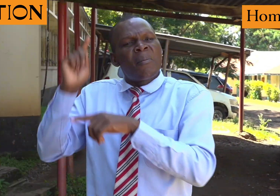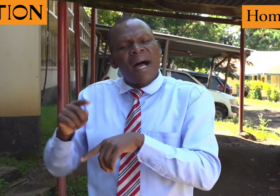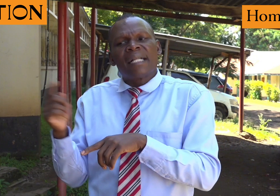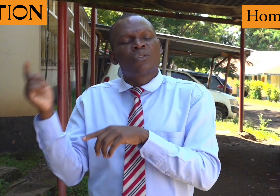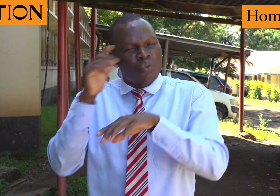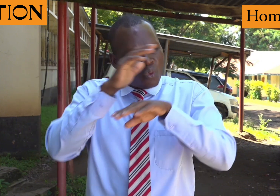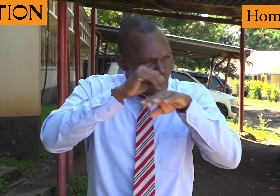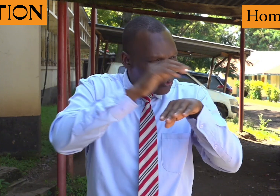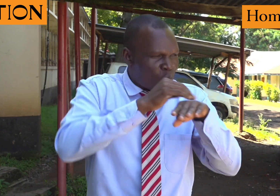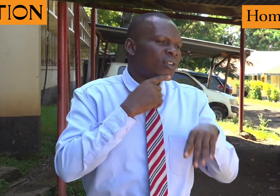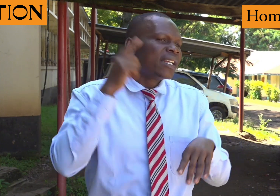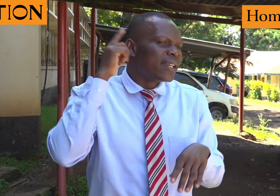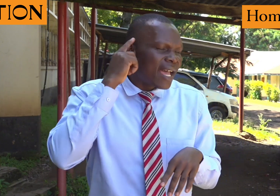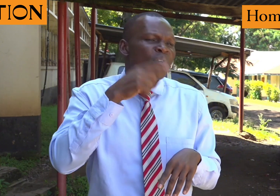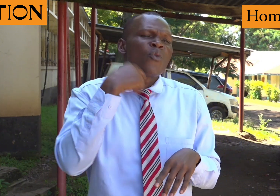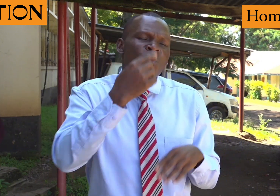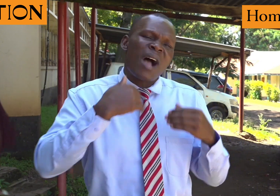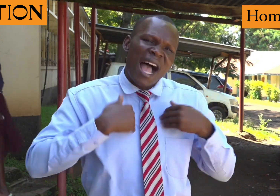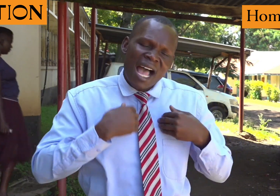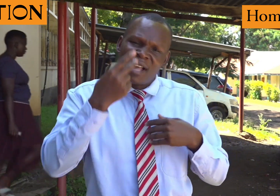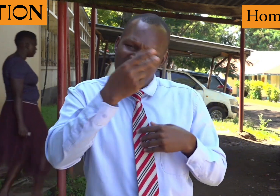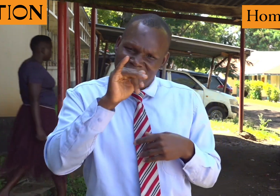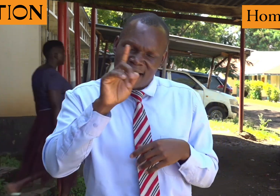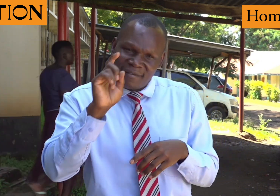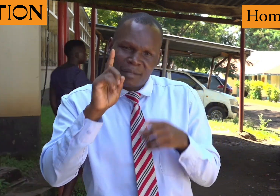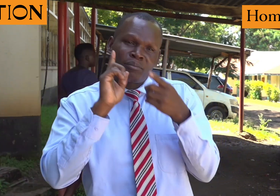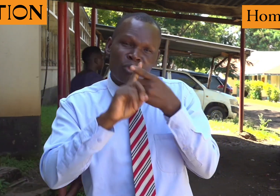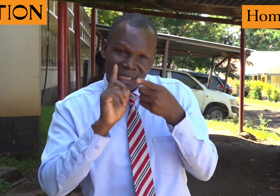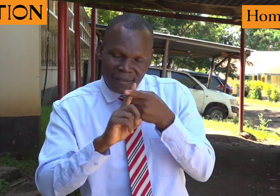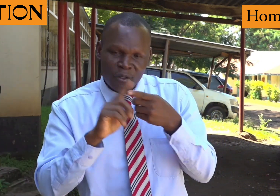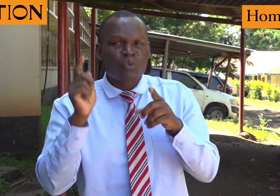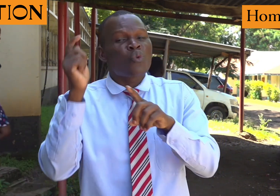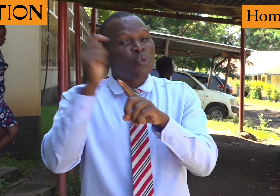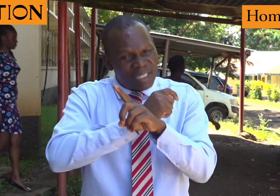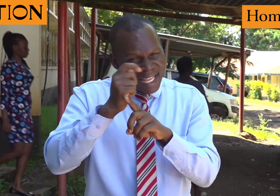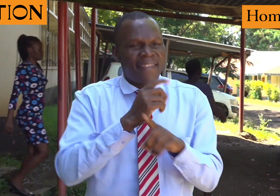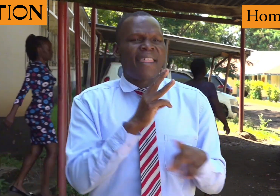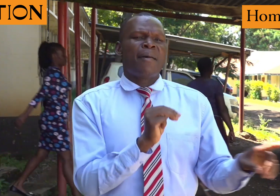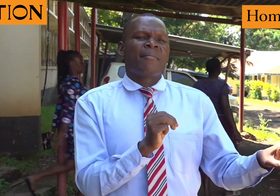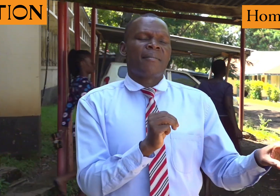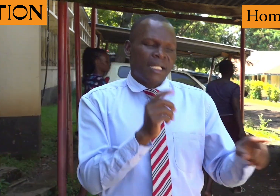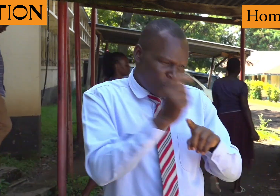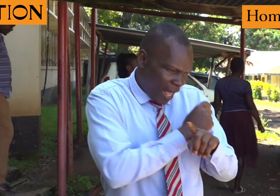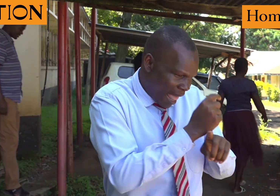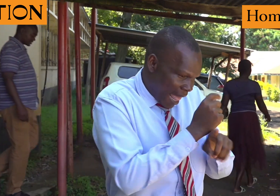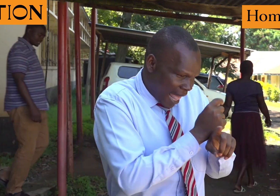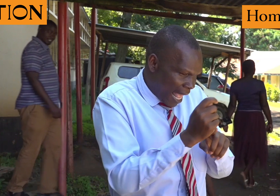referral hospital, they need now to train deaf who are HIV positive, to train them